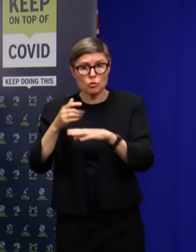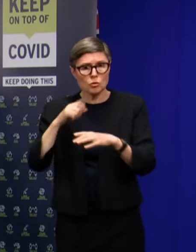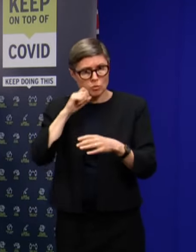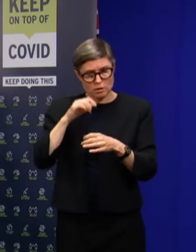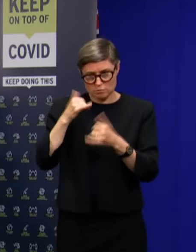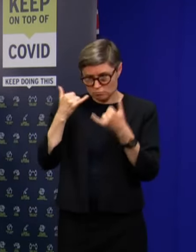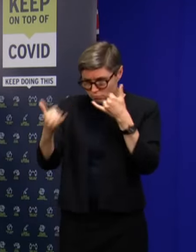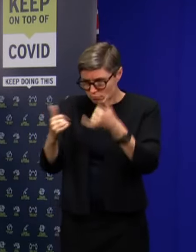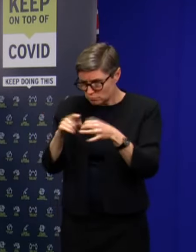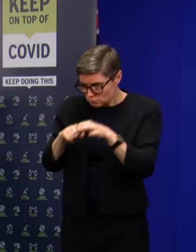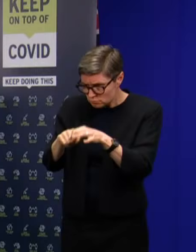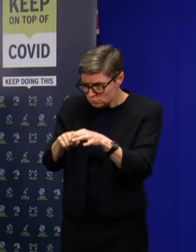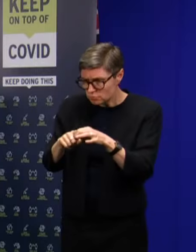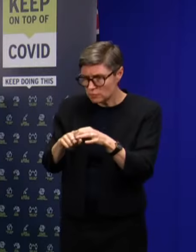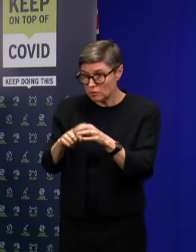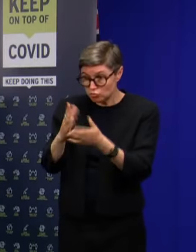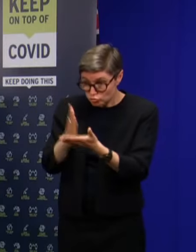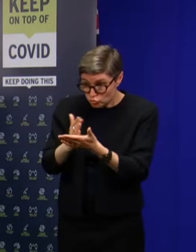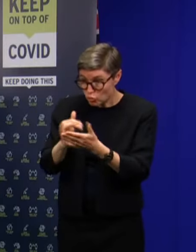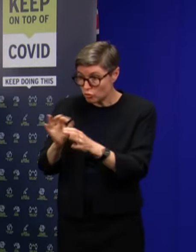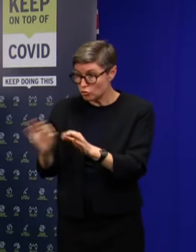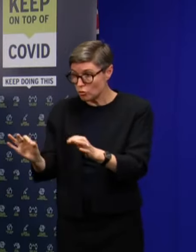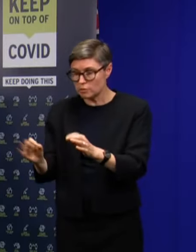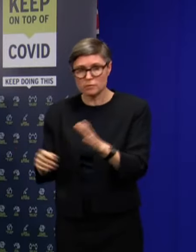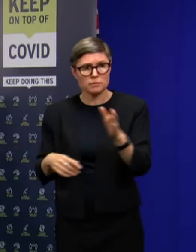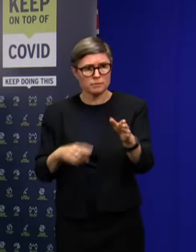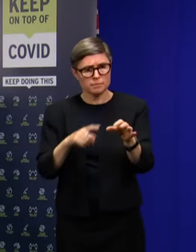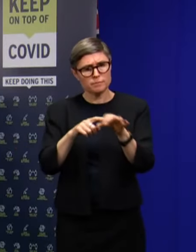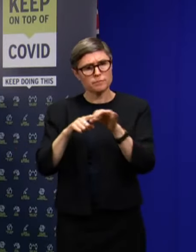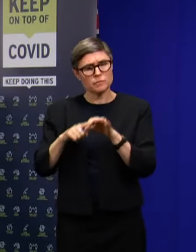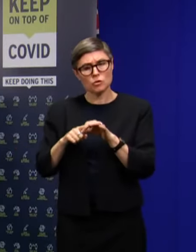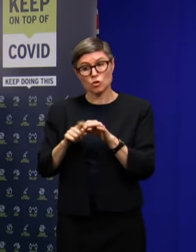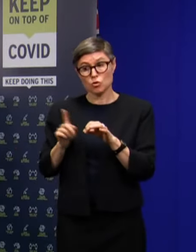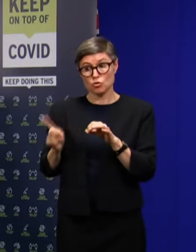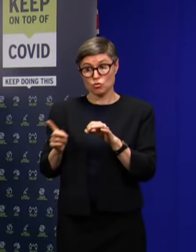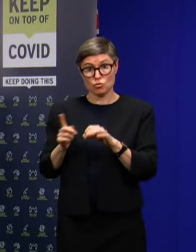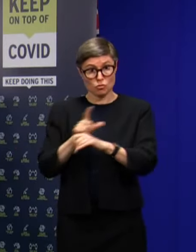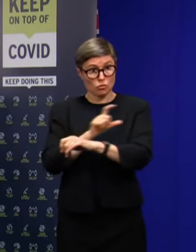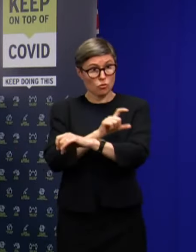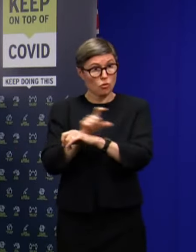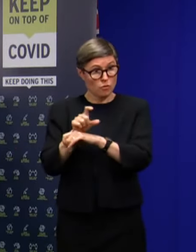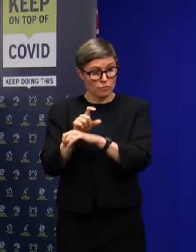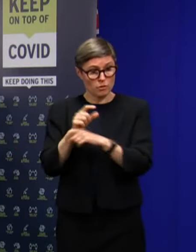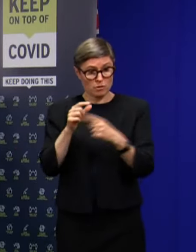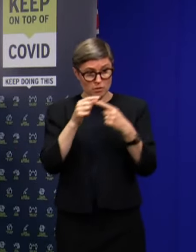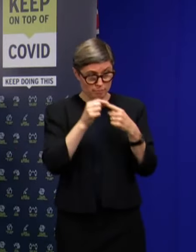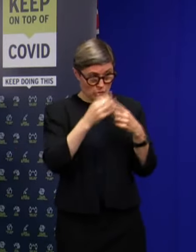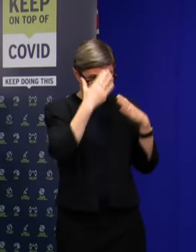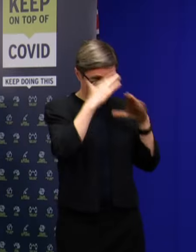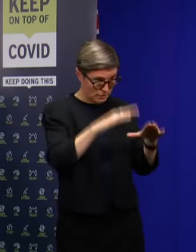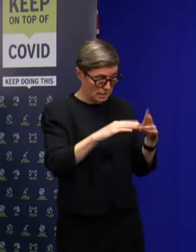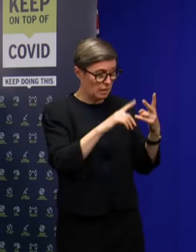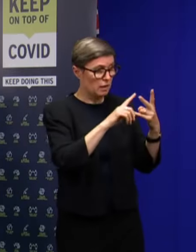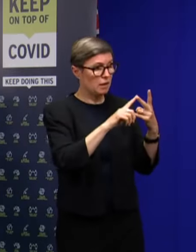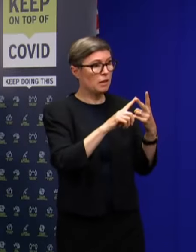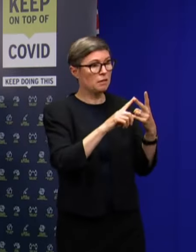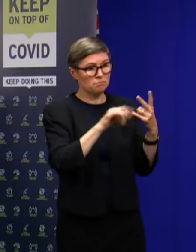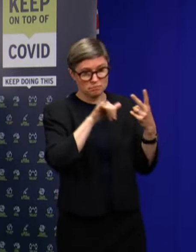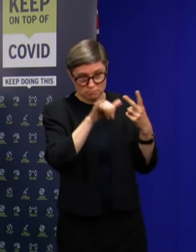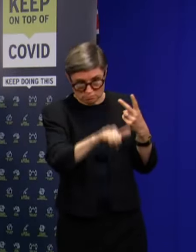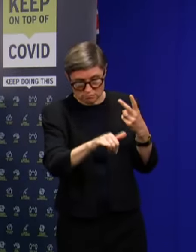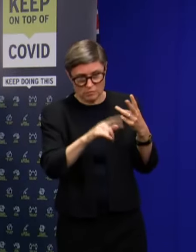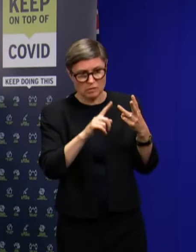that there's no... whether or not there's any truth in them. So you're confident that aside from the hotel, the trip, and the